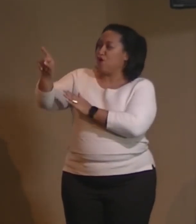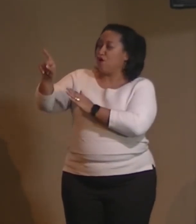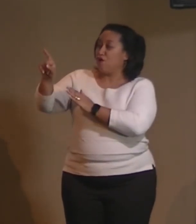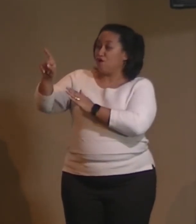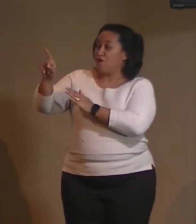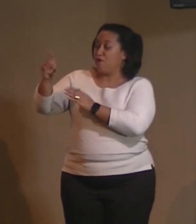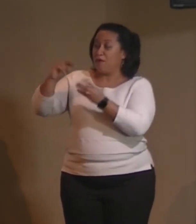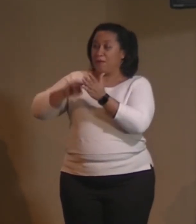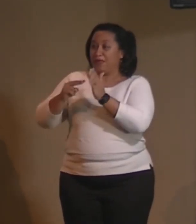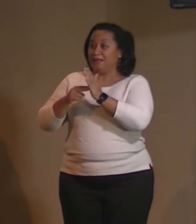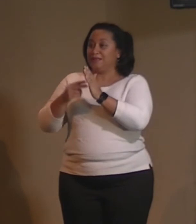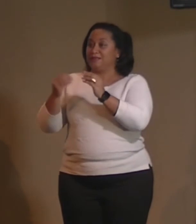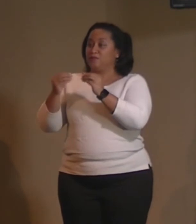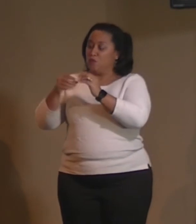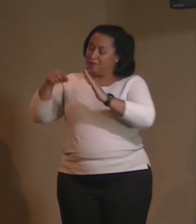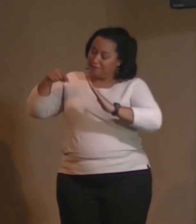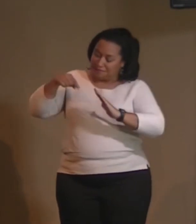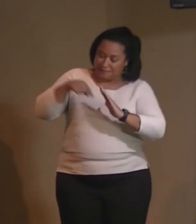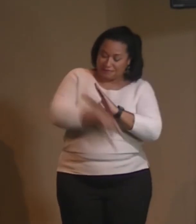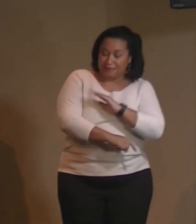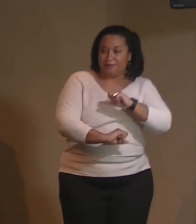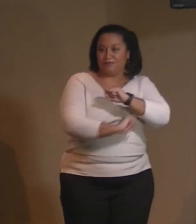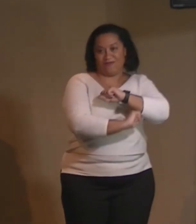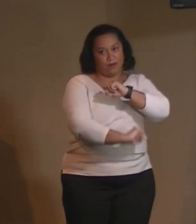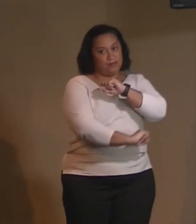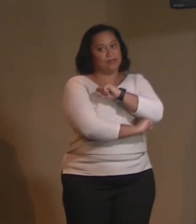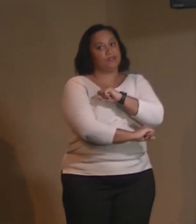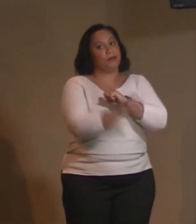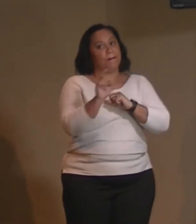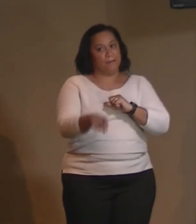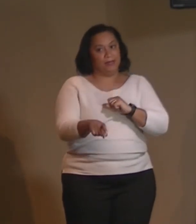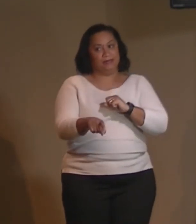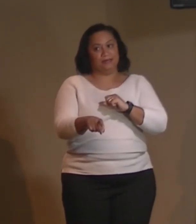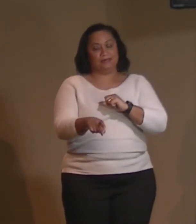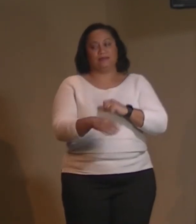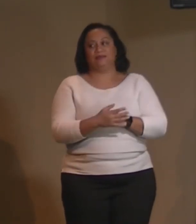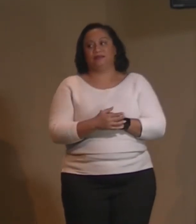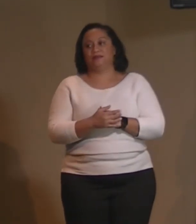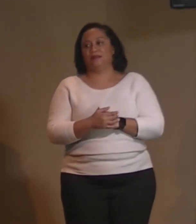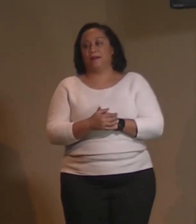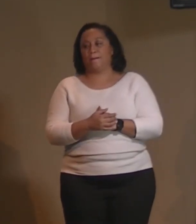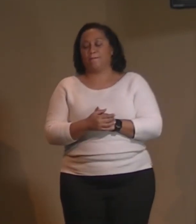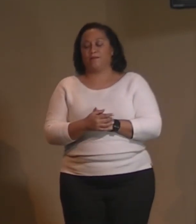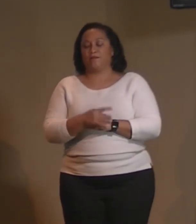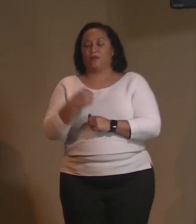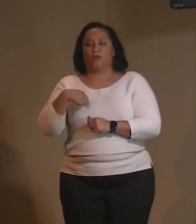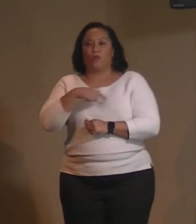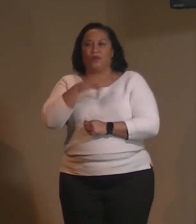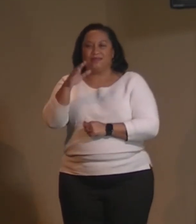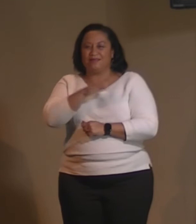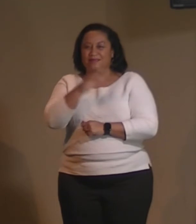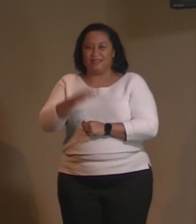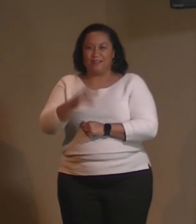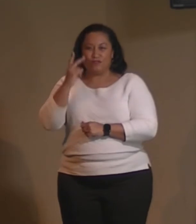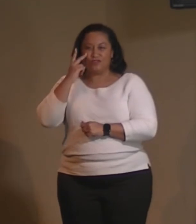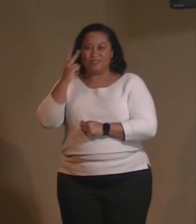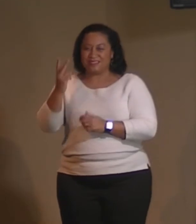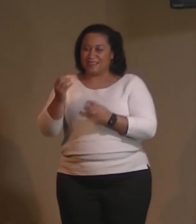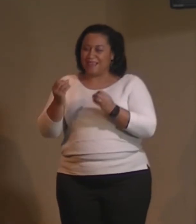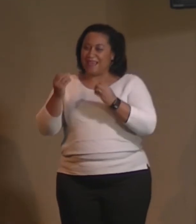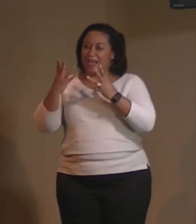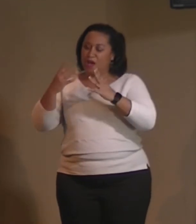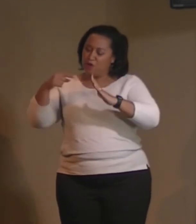must be. And we never see the depth of the foundation. We never see the power and strength of how deep